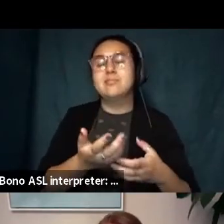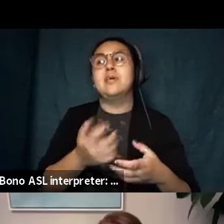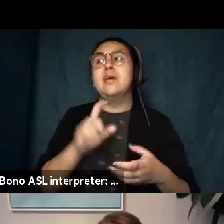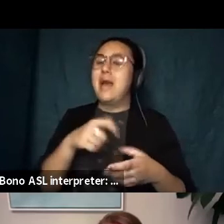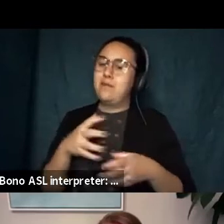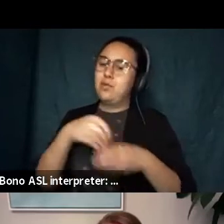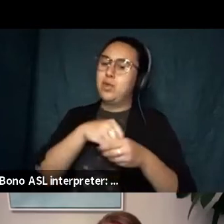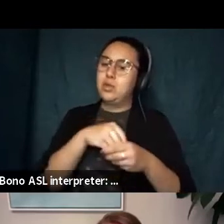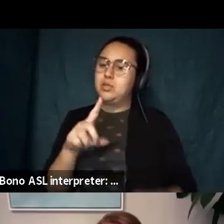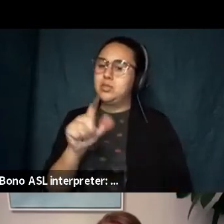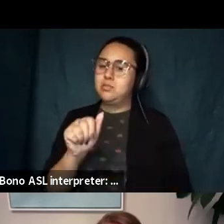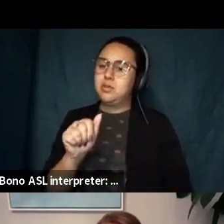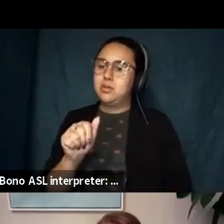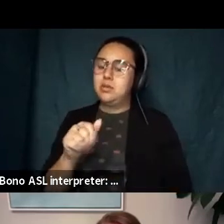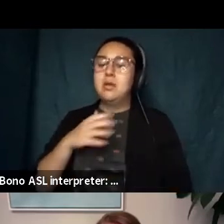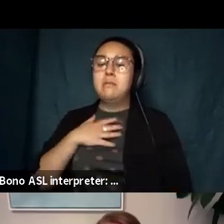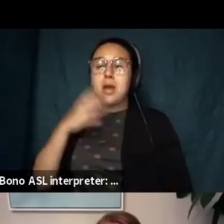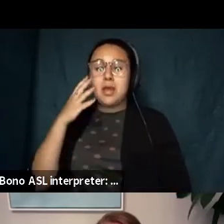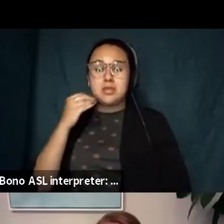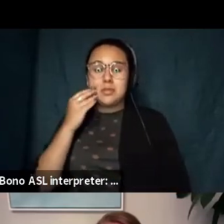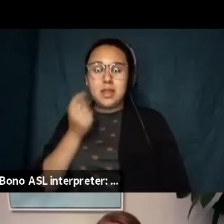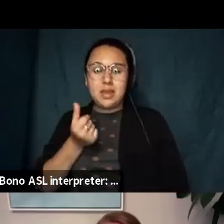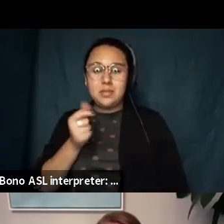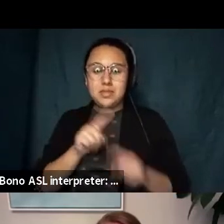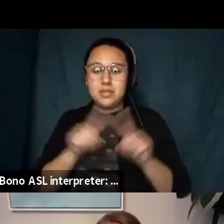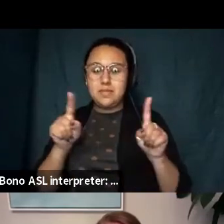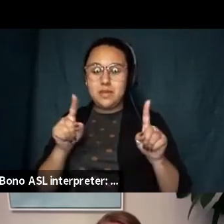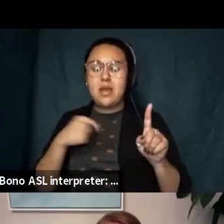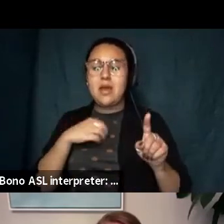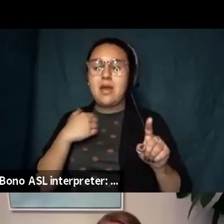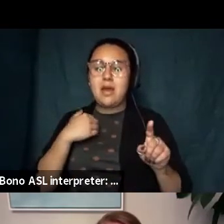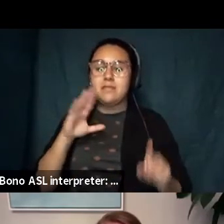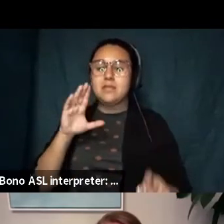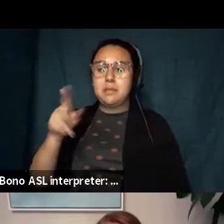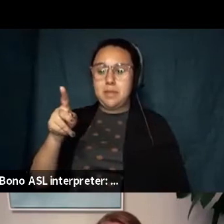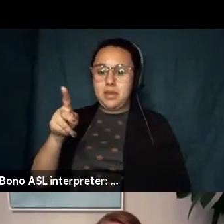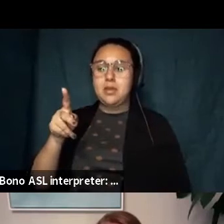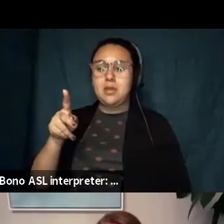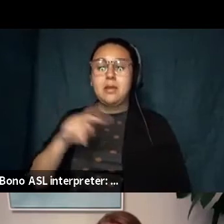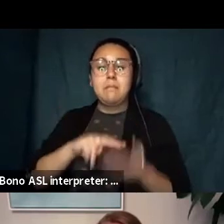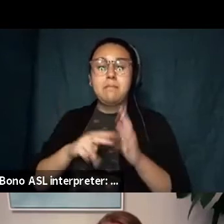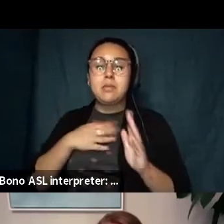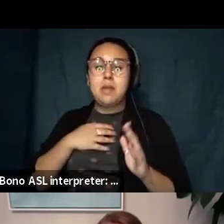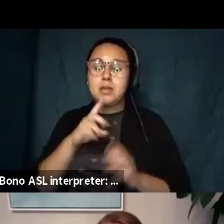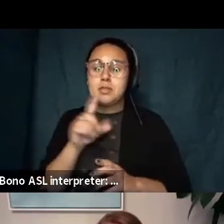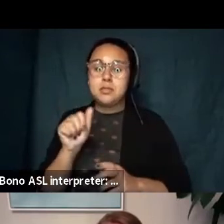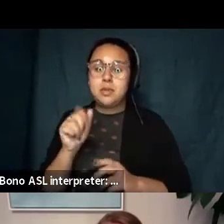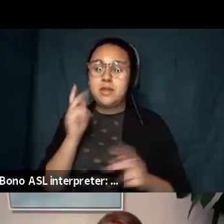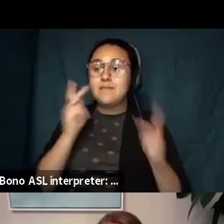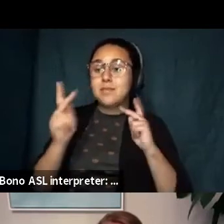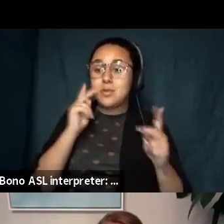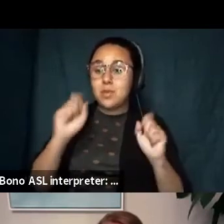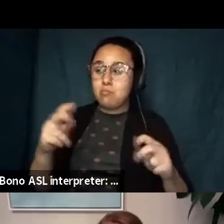different in that i have cerebral palsy which is a neurological disorder which means that my disability is visible um and so the question of